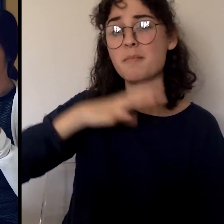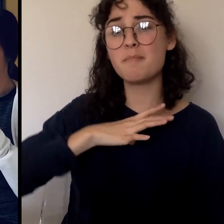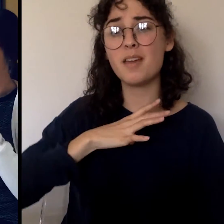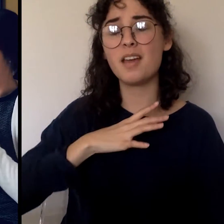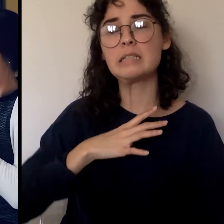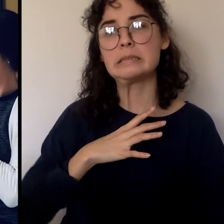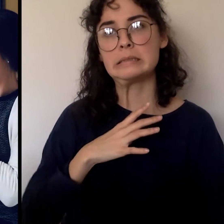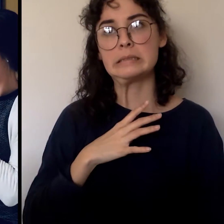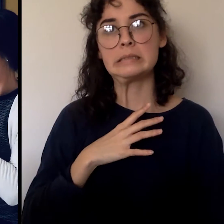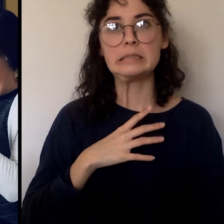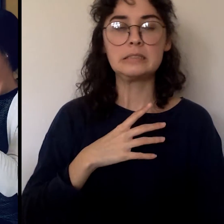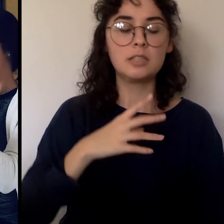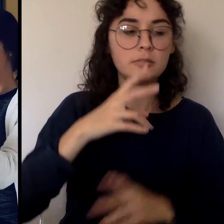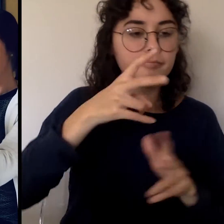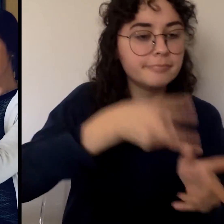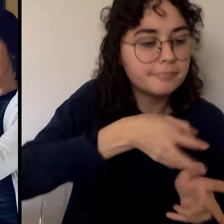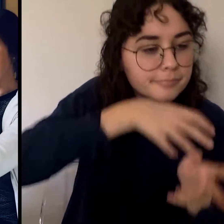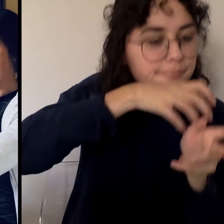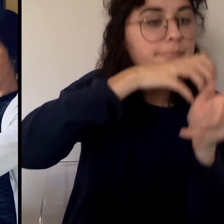garage.